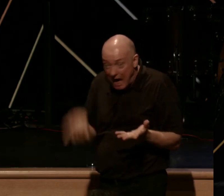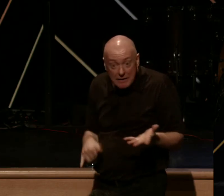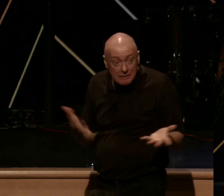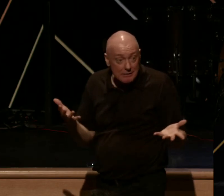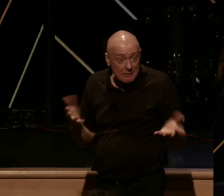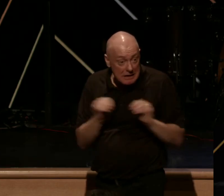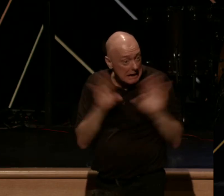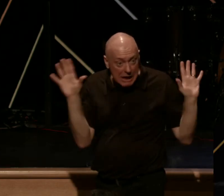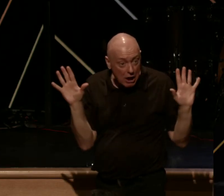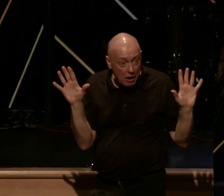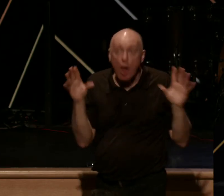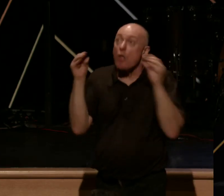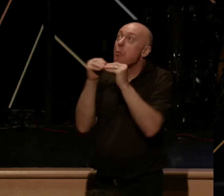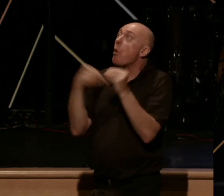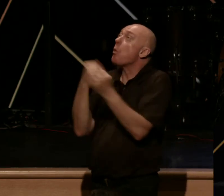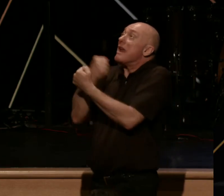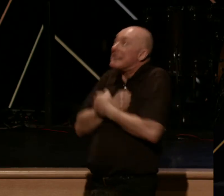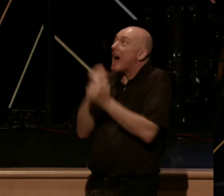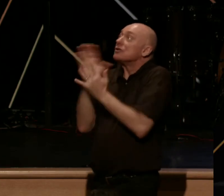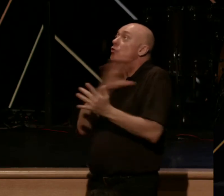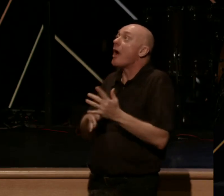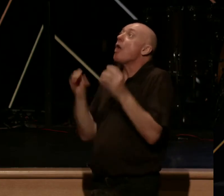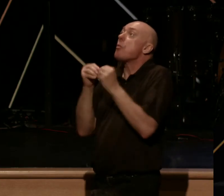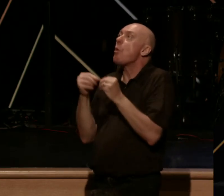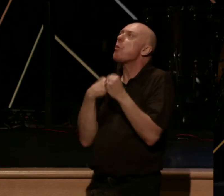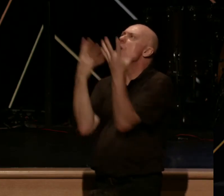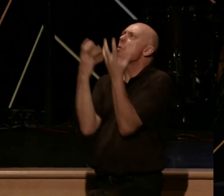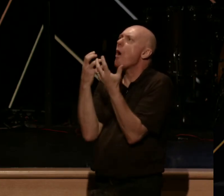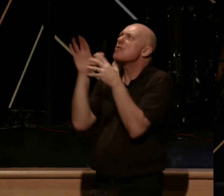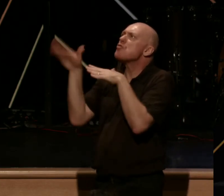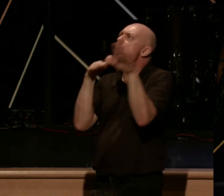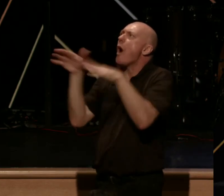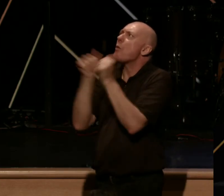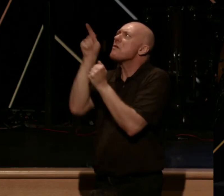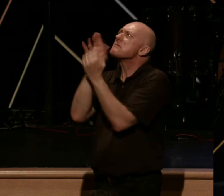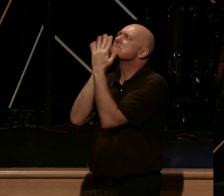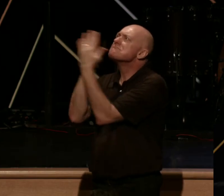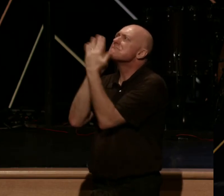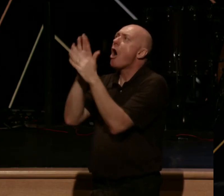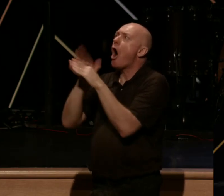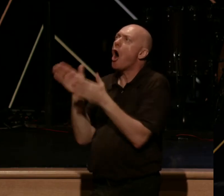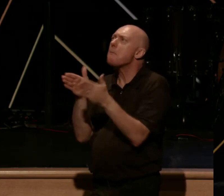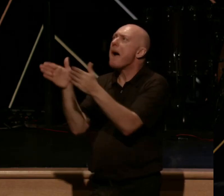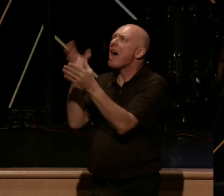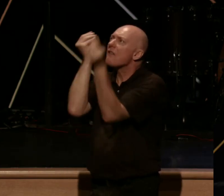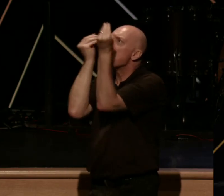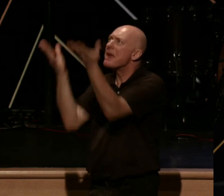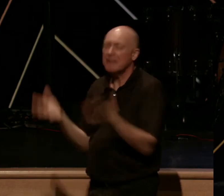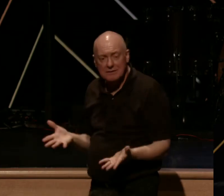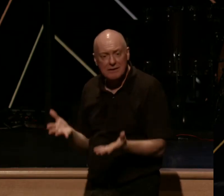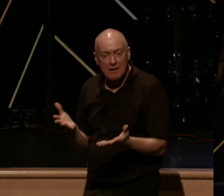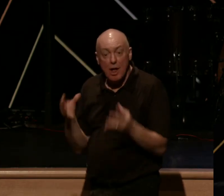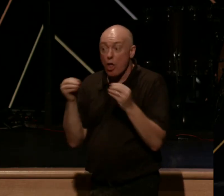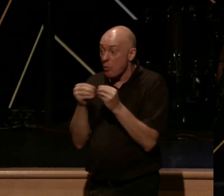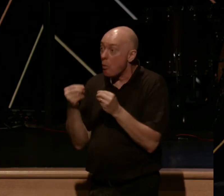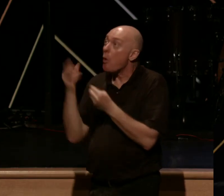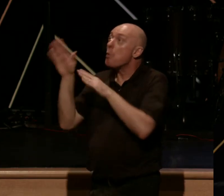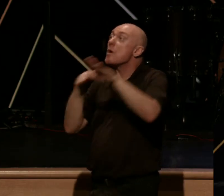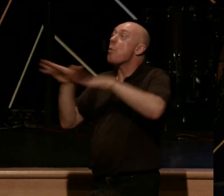The more we love Jesus Christ, the more we will walk with Jesus Christ on the path of obedience. And the more we walk with Jesus Christ on the